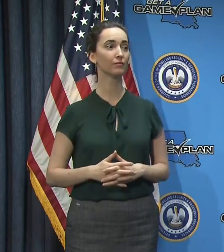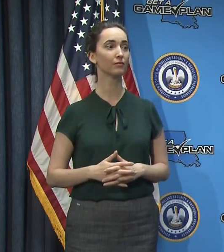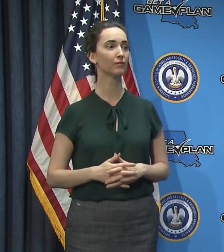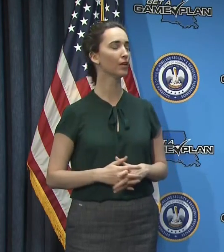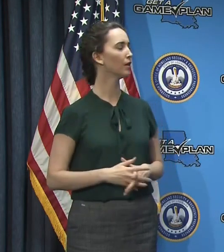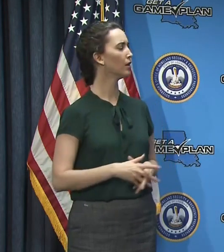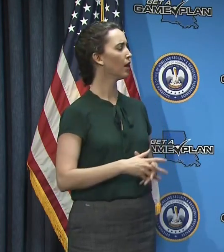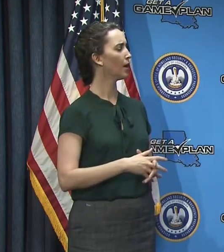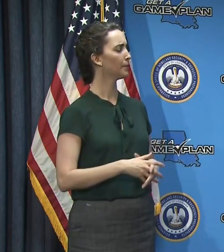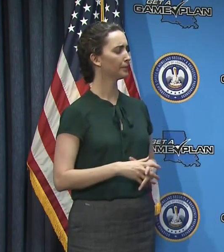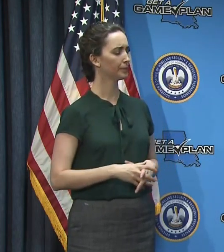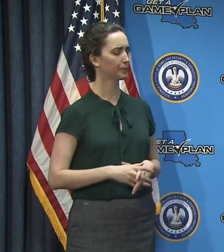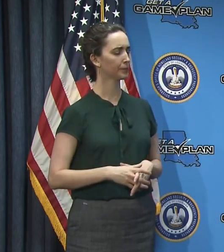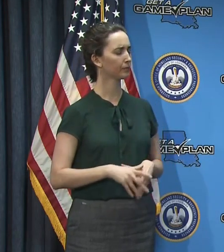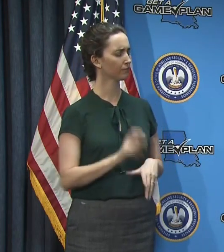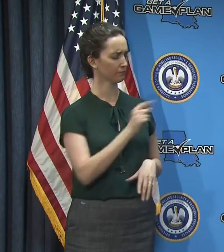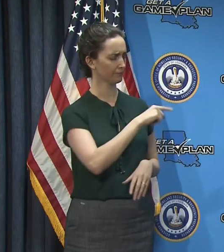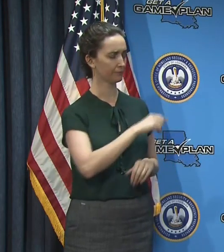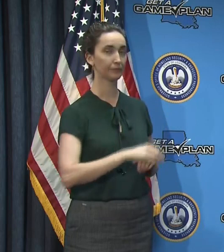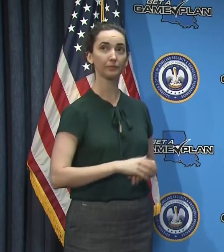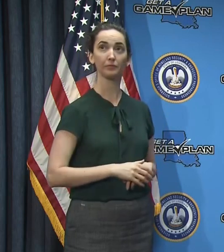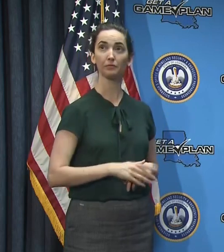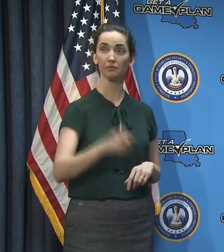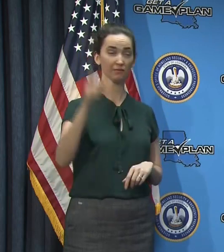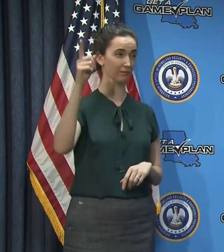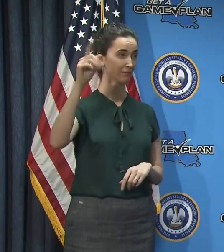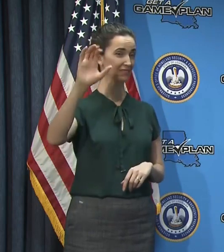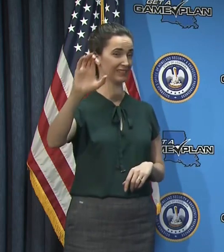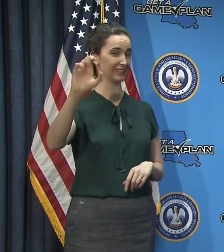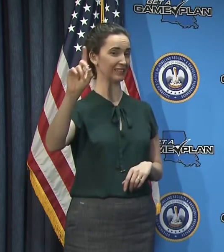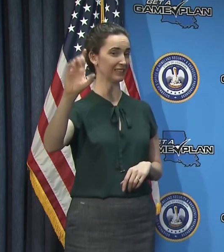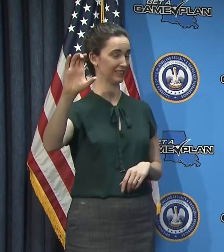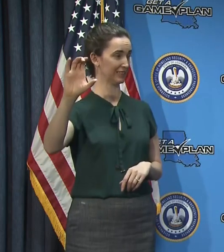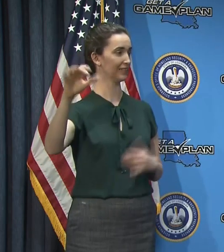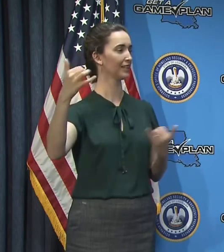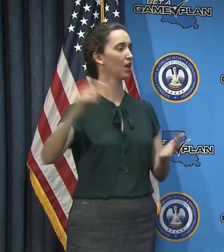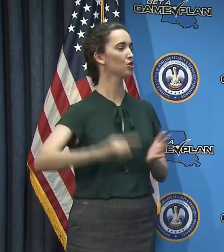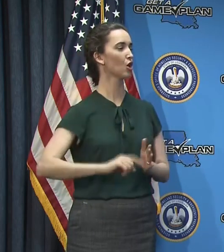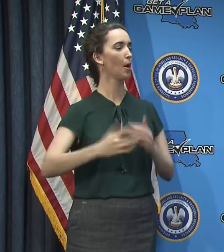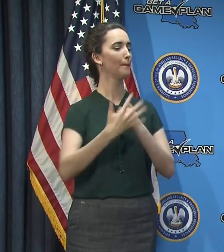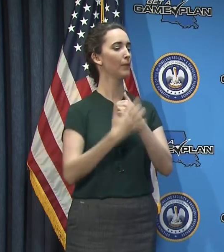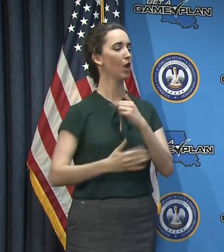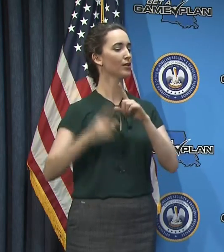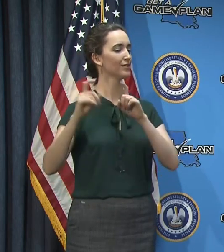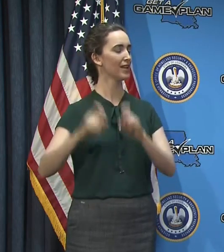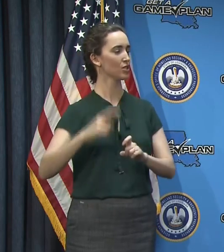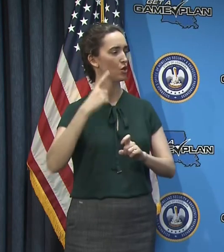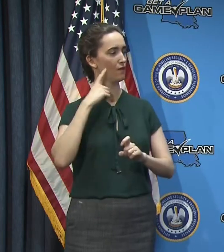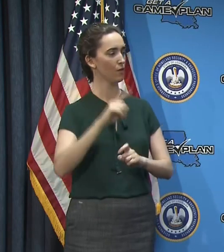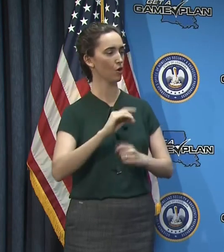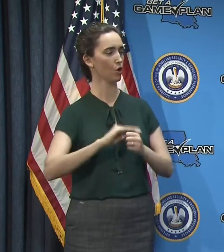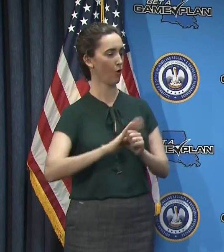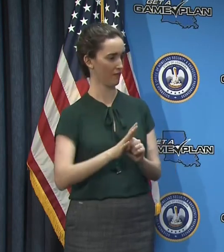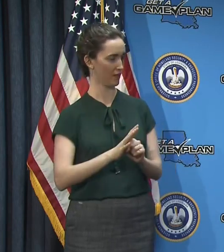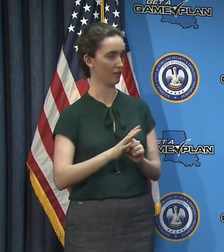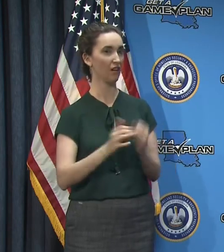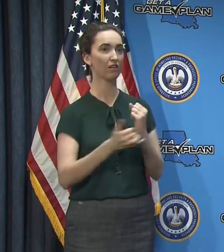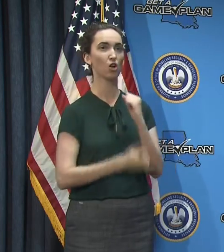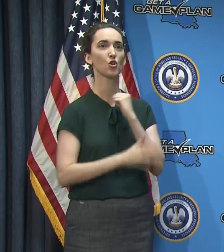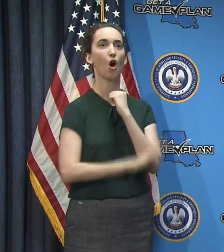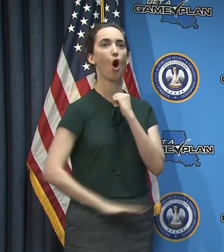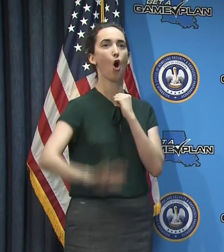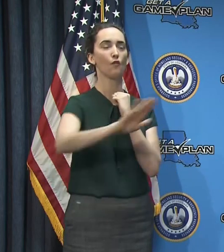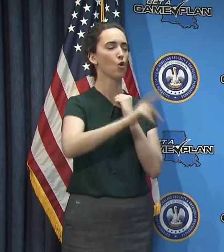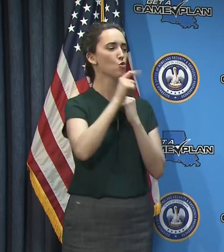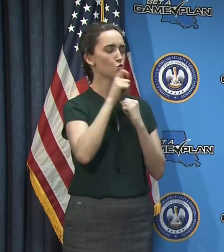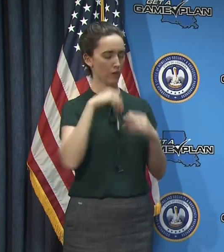Yes, sir. So the CDC has started to, uh, do blood testing for coronavirus antibodies across the country. Um, do you